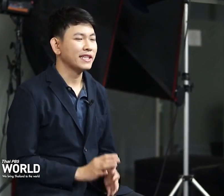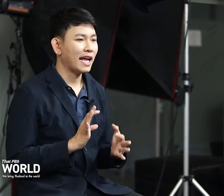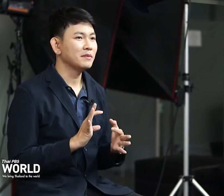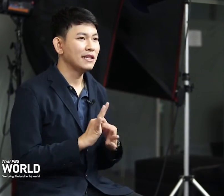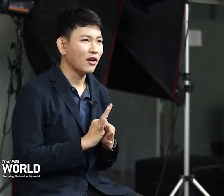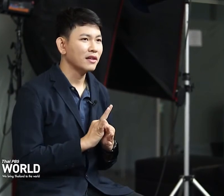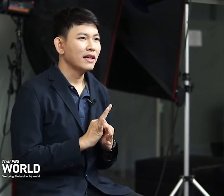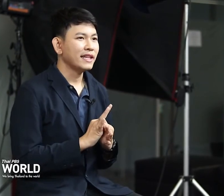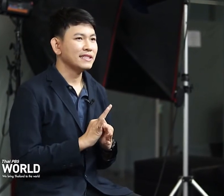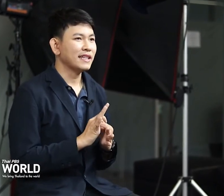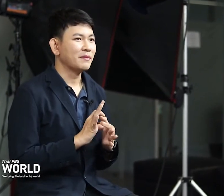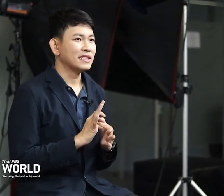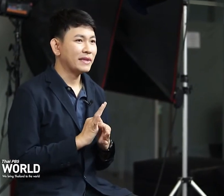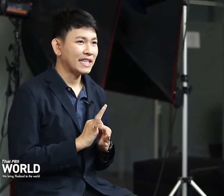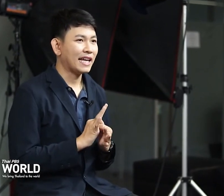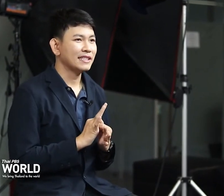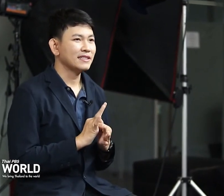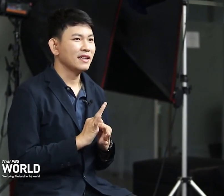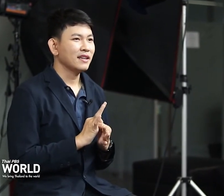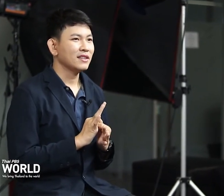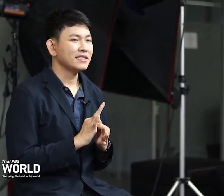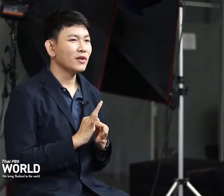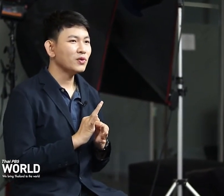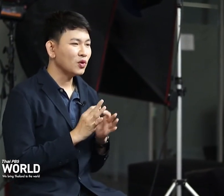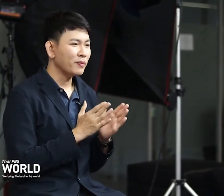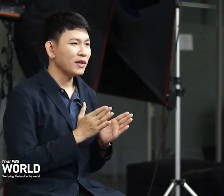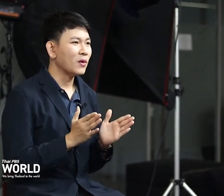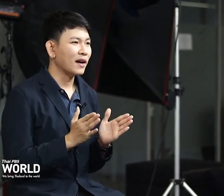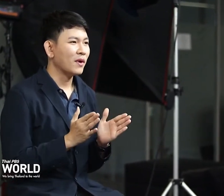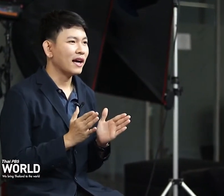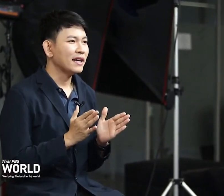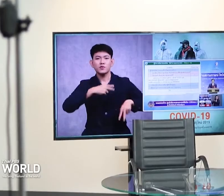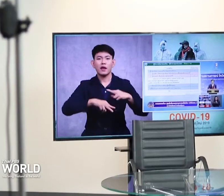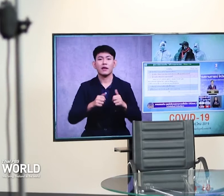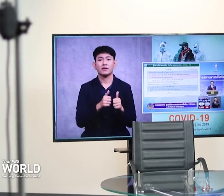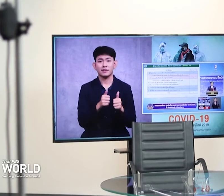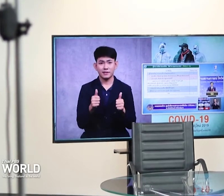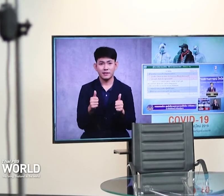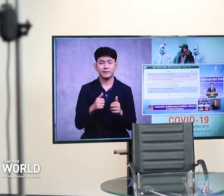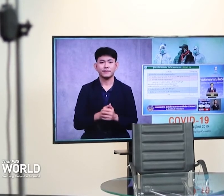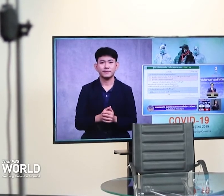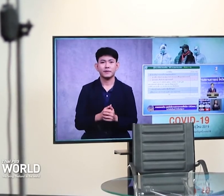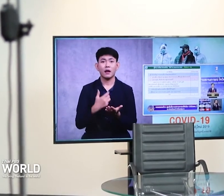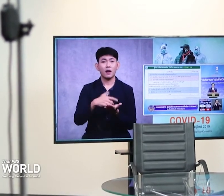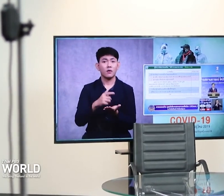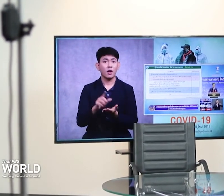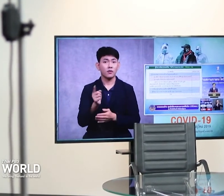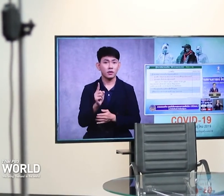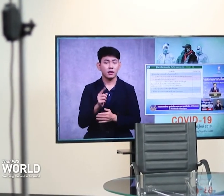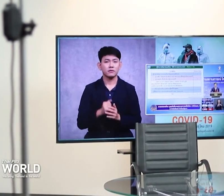afford a mistake especially during live broadcast but what is challenging for them is to catch what the spokesman